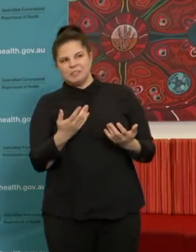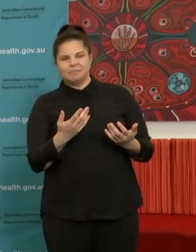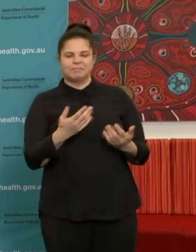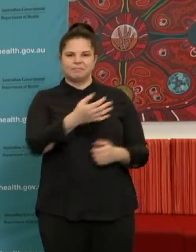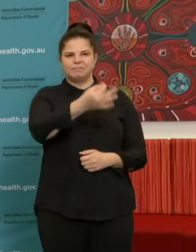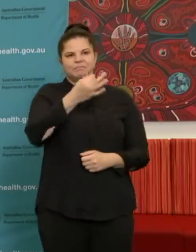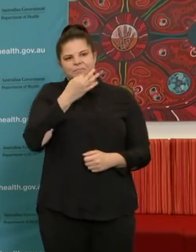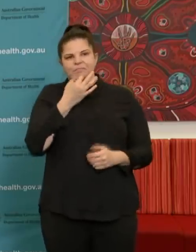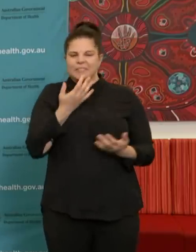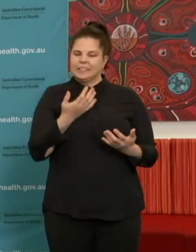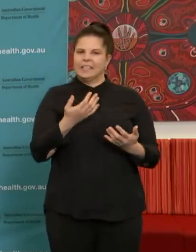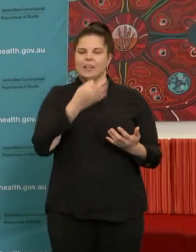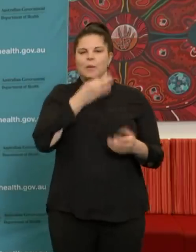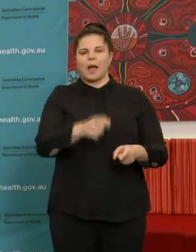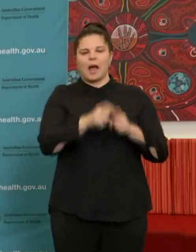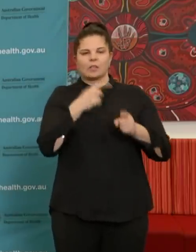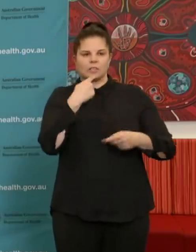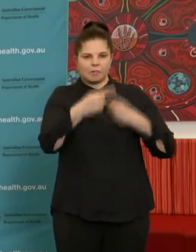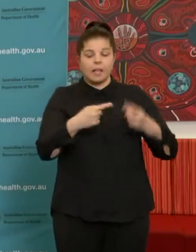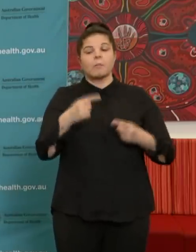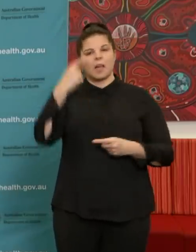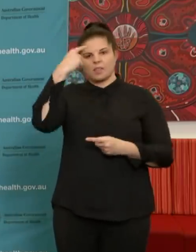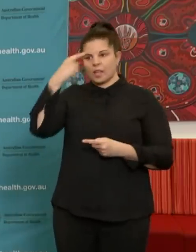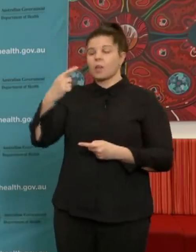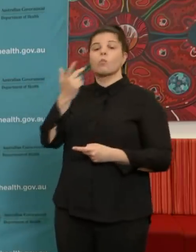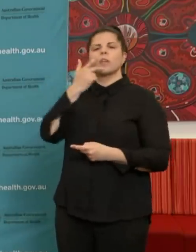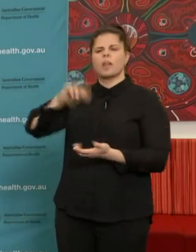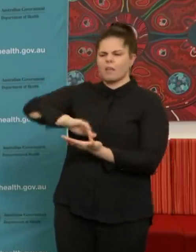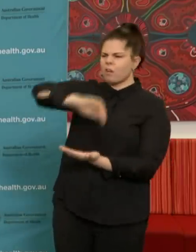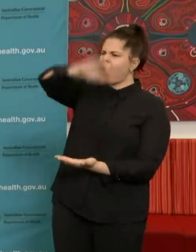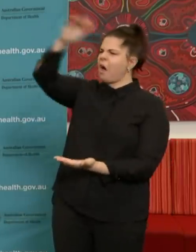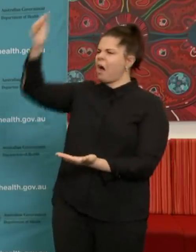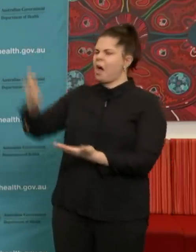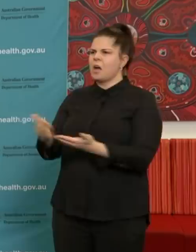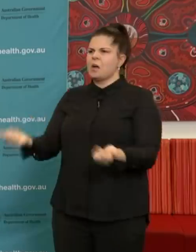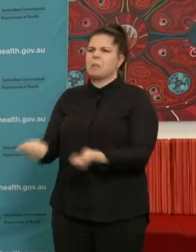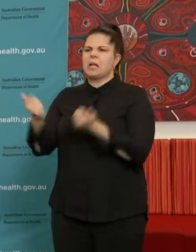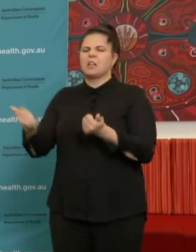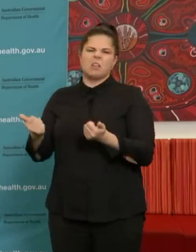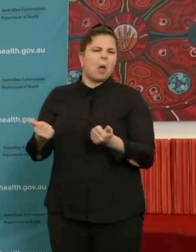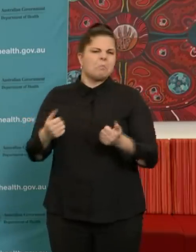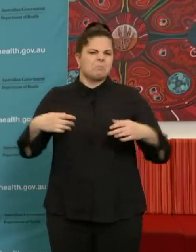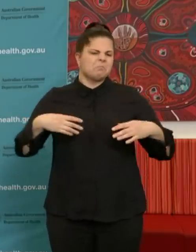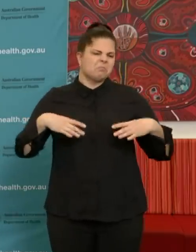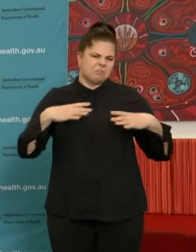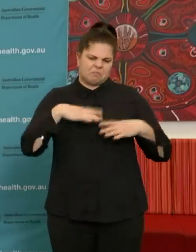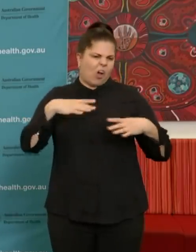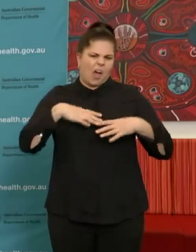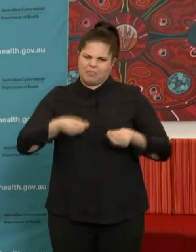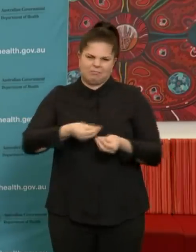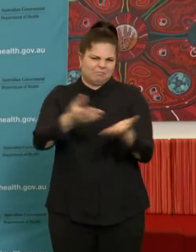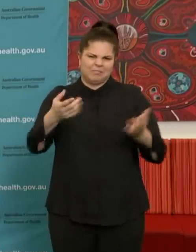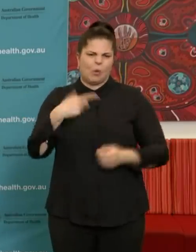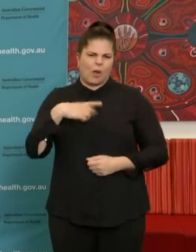constrained supply. So let's leave that one aside for now. If we had unlimited numbers of masks, I think it would be important to have a conversation with the